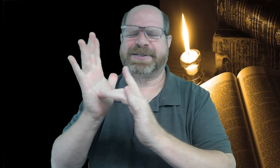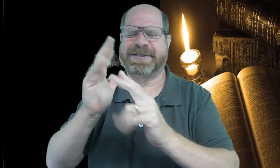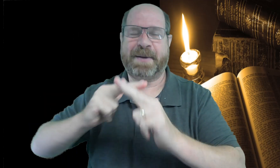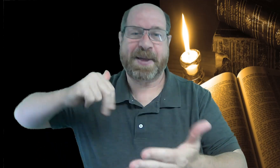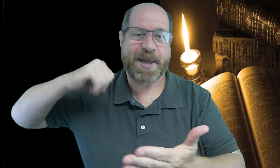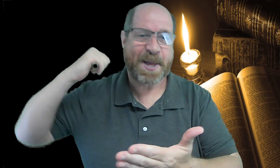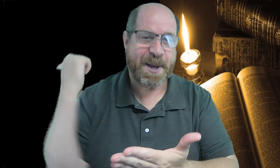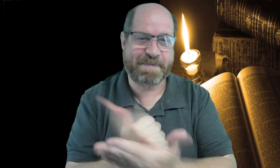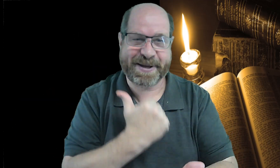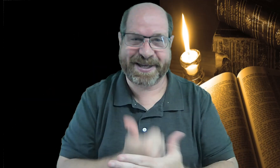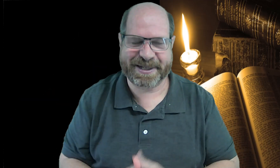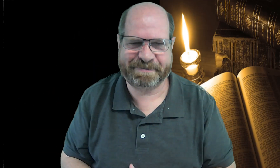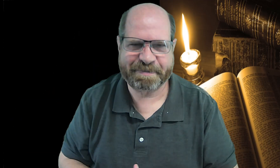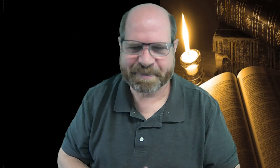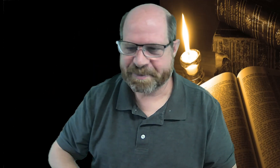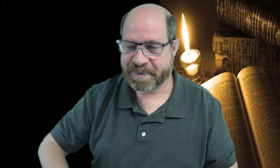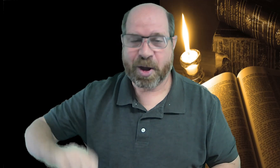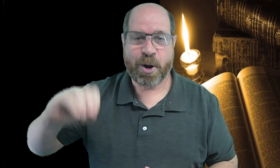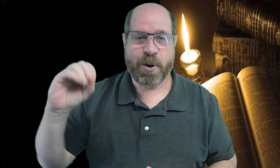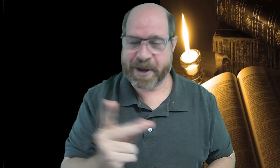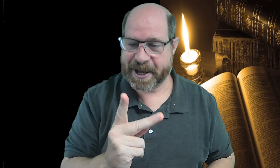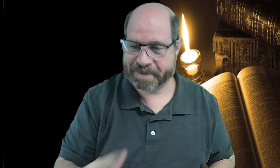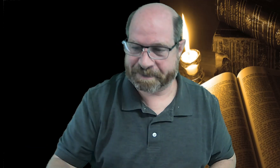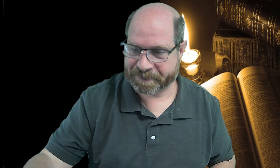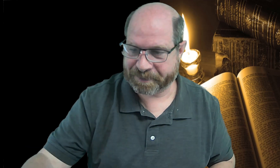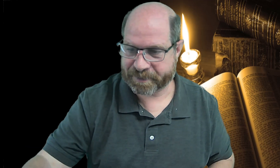jesus we love you amen let's get okay